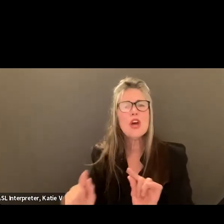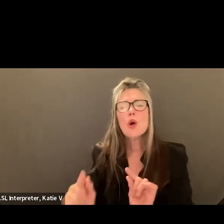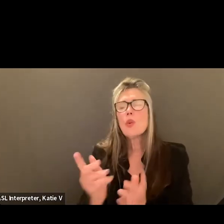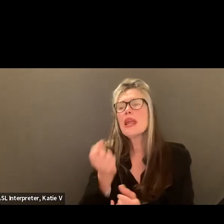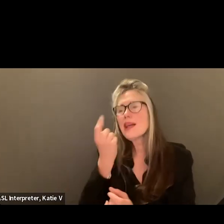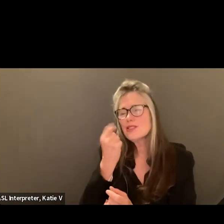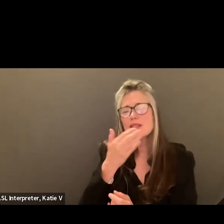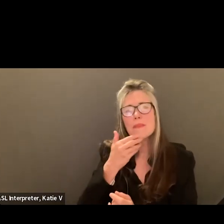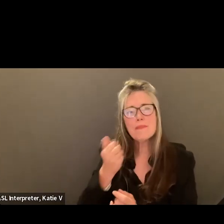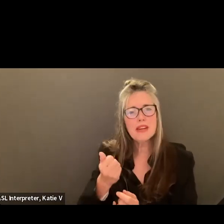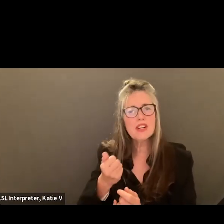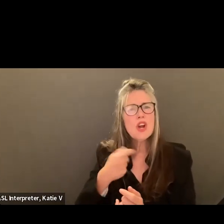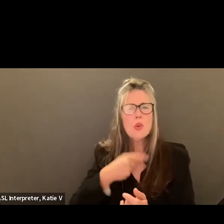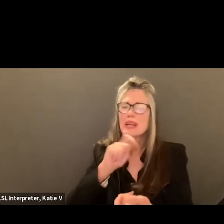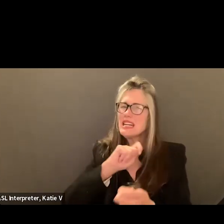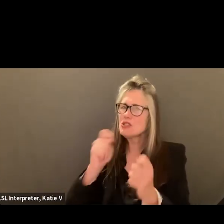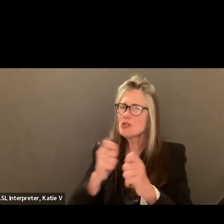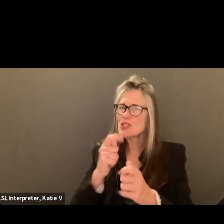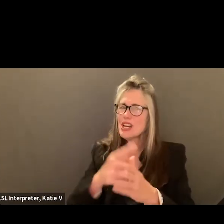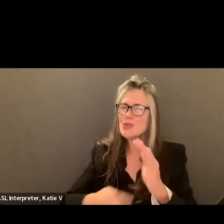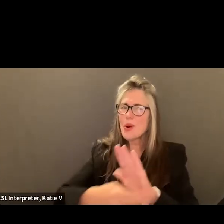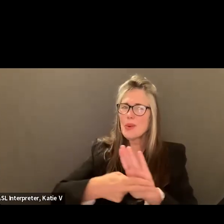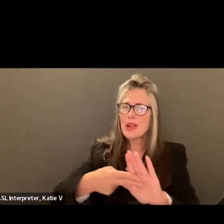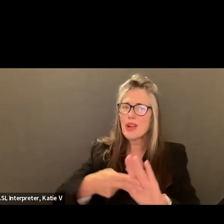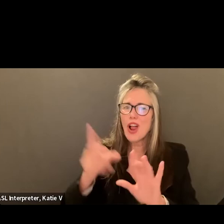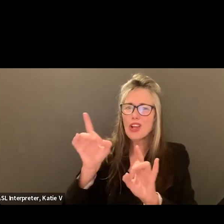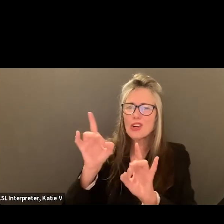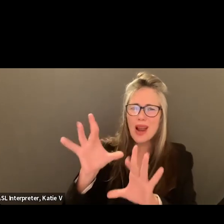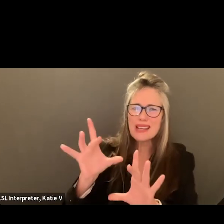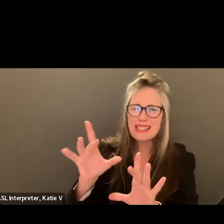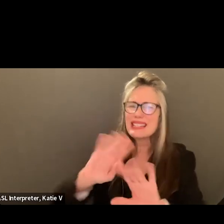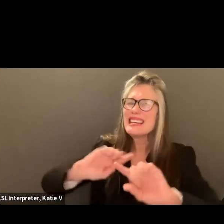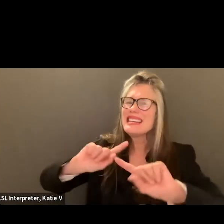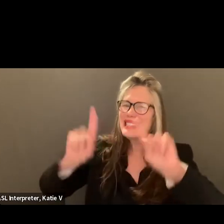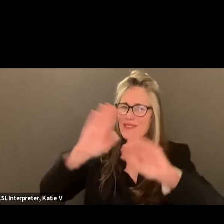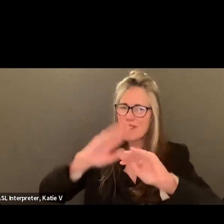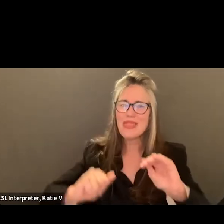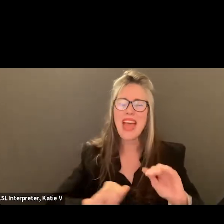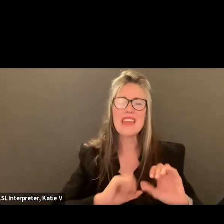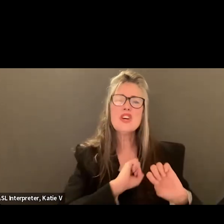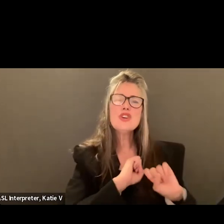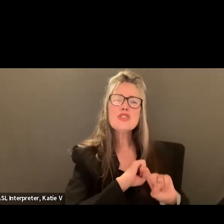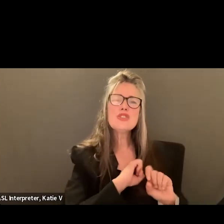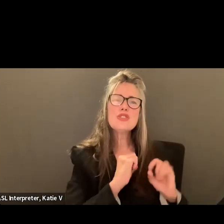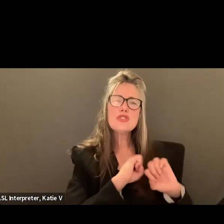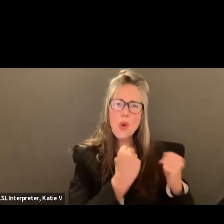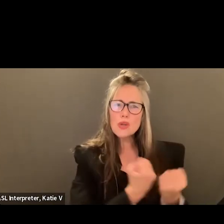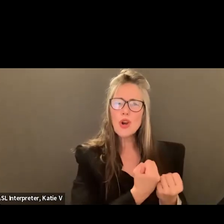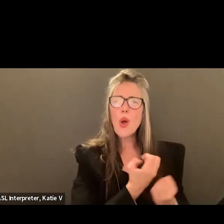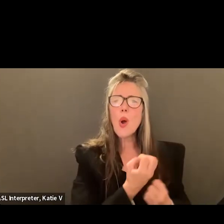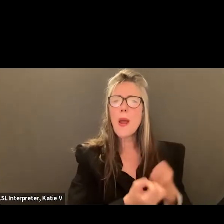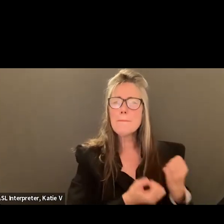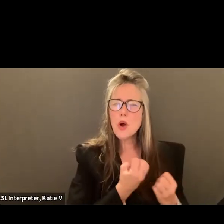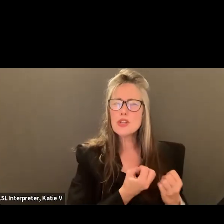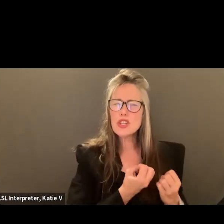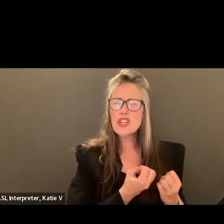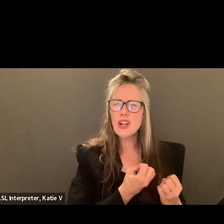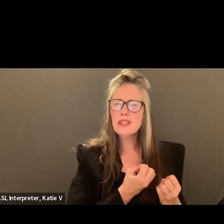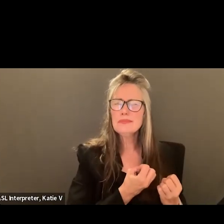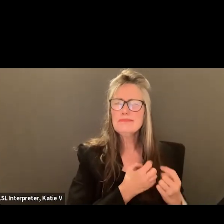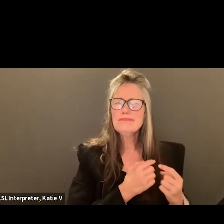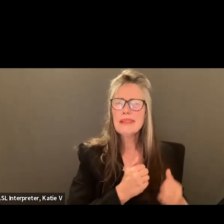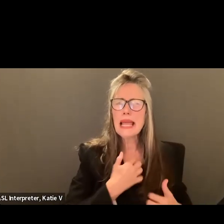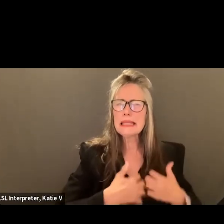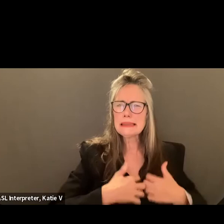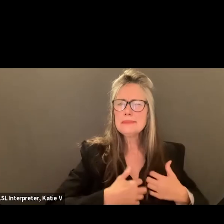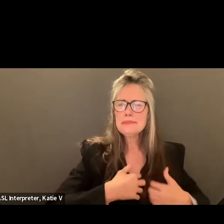a crisis. And the difference between mental health and social and emotional dysregulation. Yeah, I really appreciate that. It tells me because I was struggling